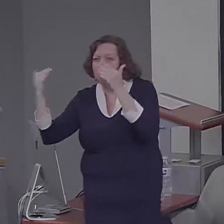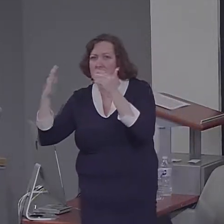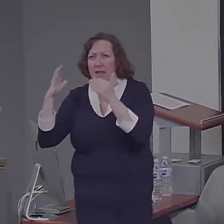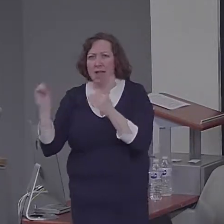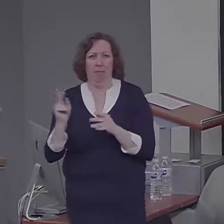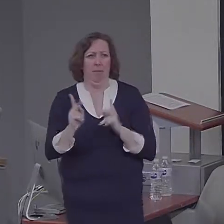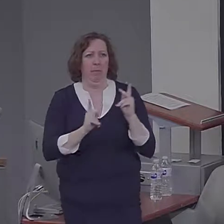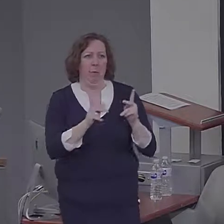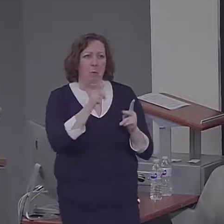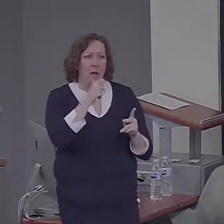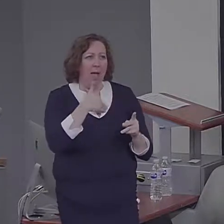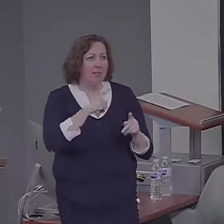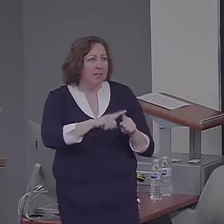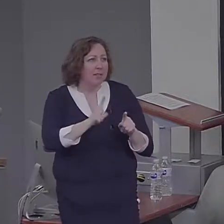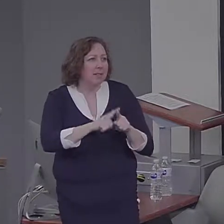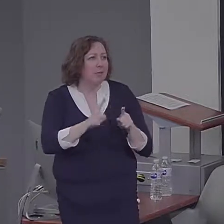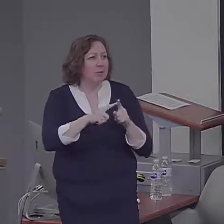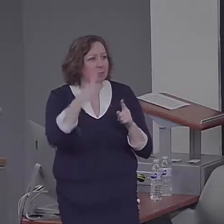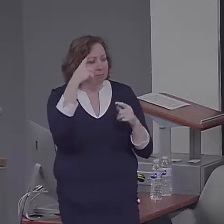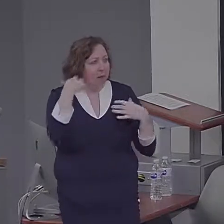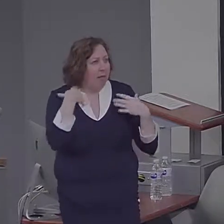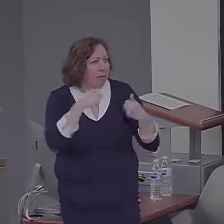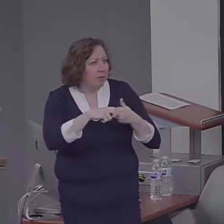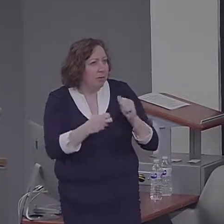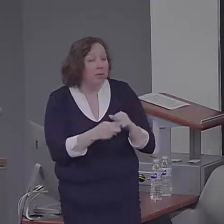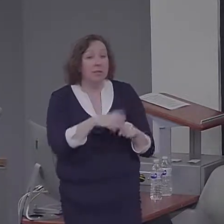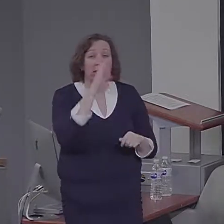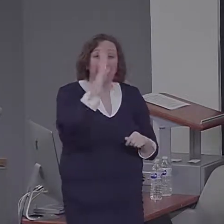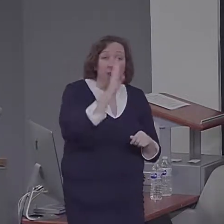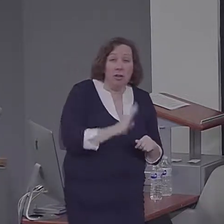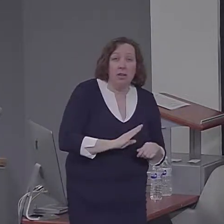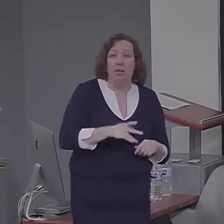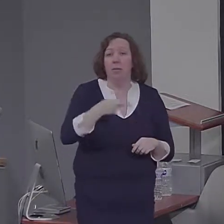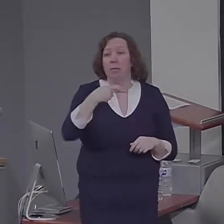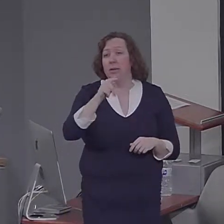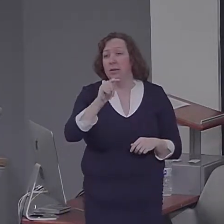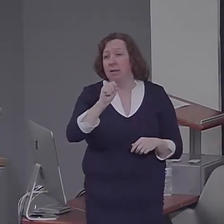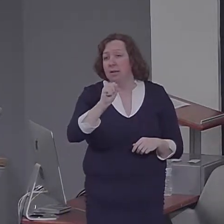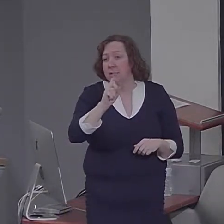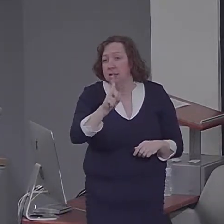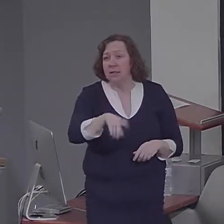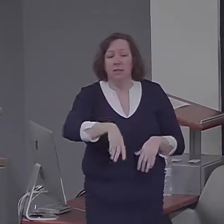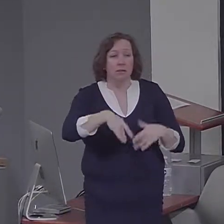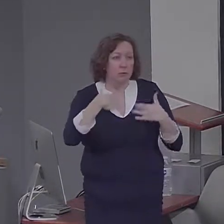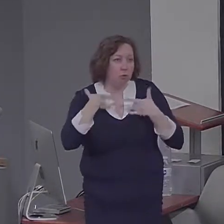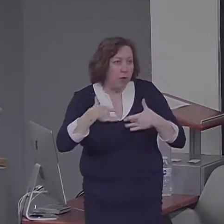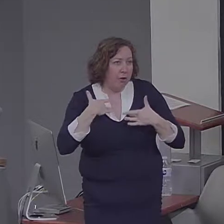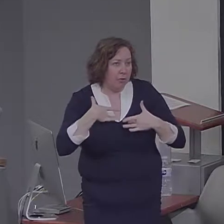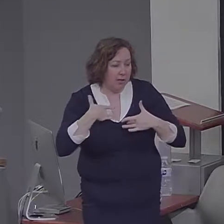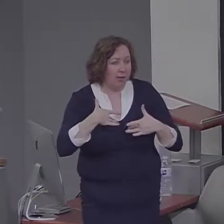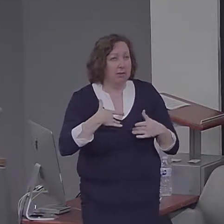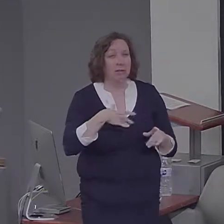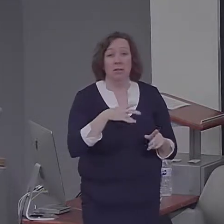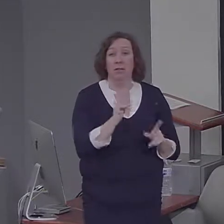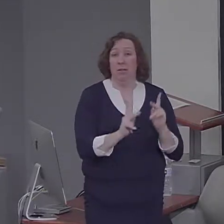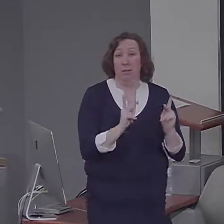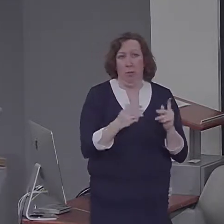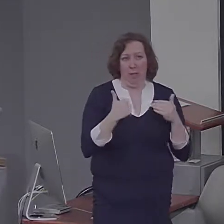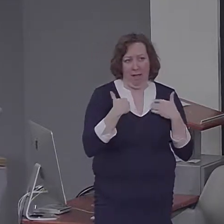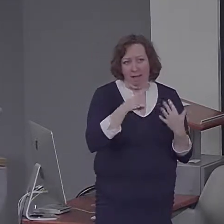schizophrenia, schizophrenia, depression, it was well known that such individuals tend to